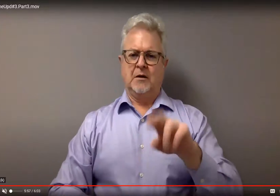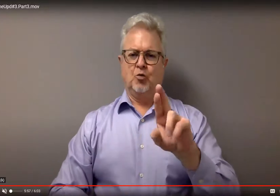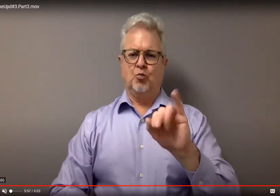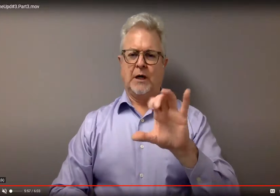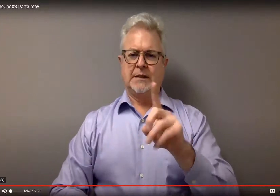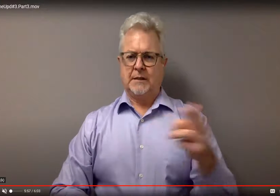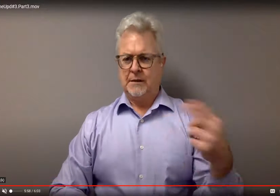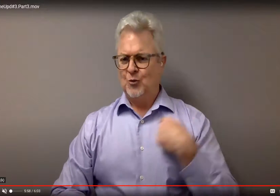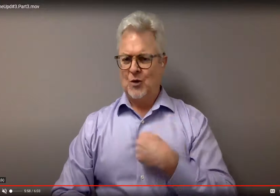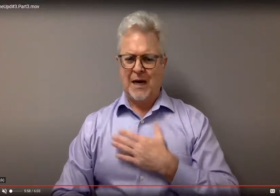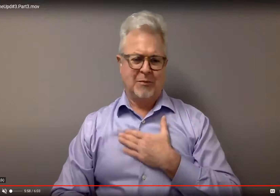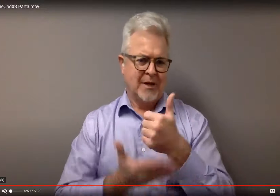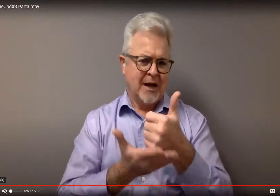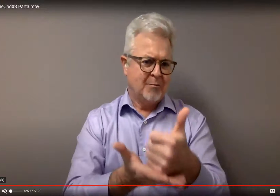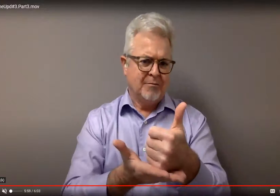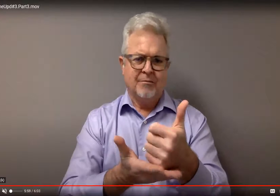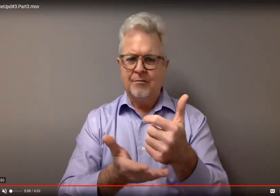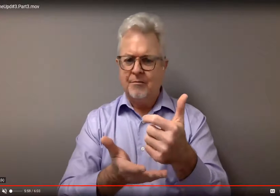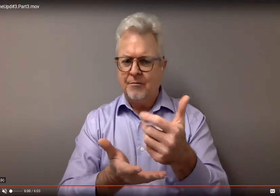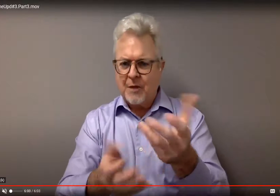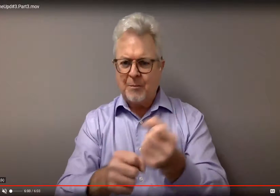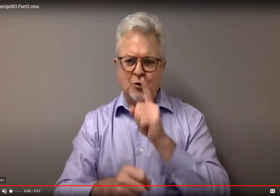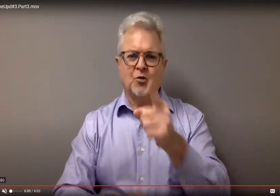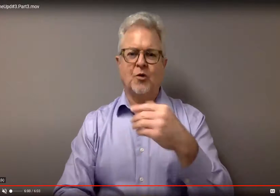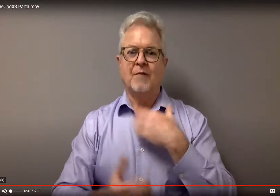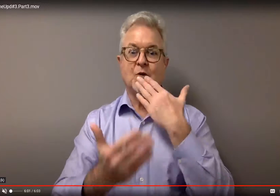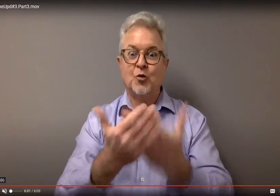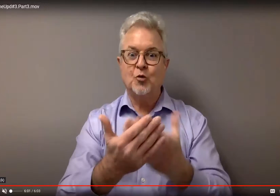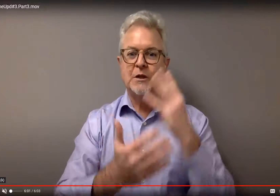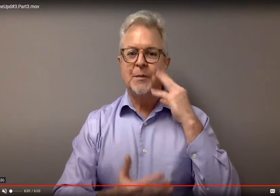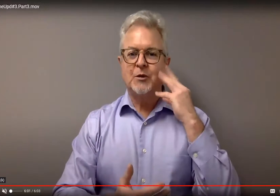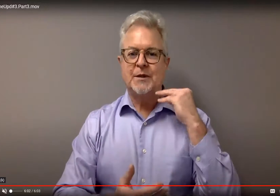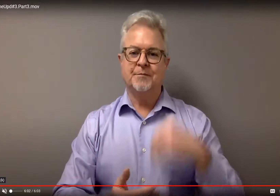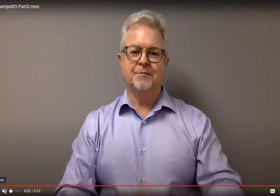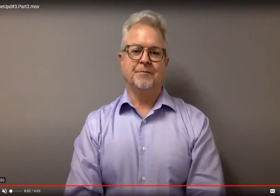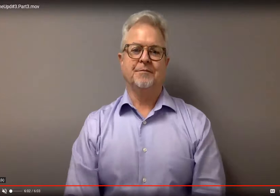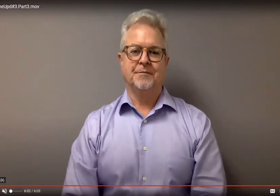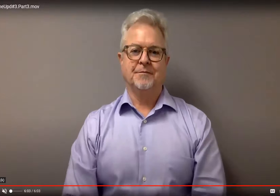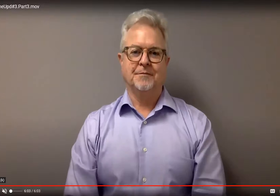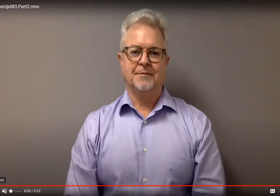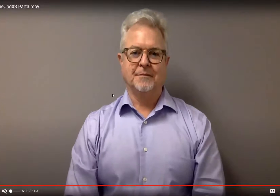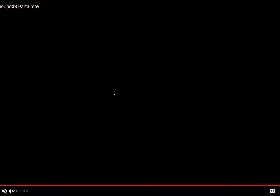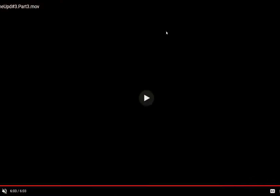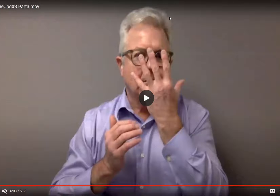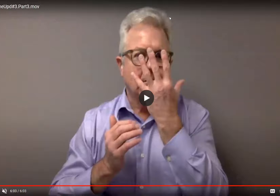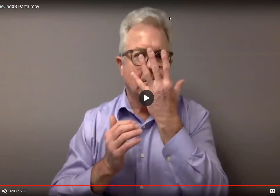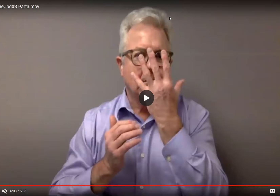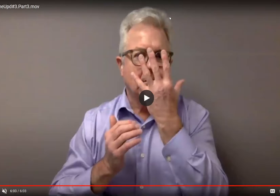do call us at the Rhode Island Commission on the Deaf and Hard of Hearing. We are happy to help, and we want to make sure that you have a good experience.